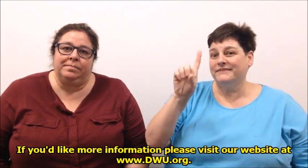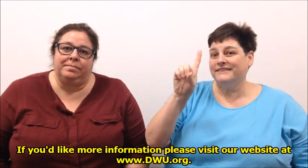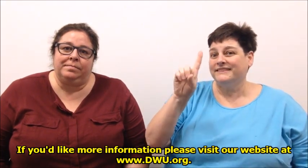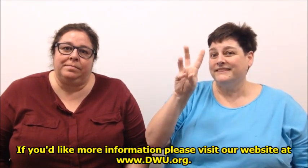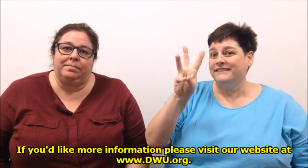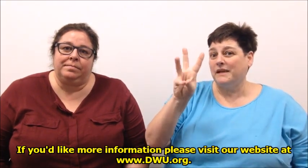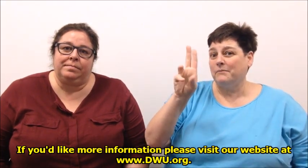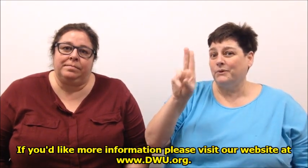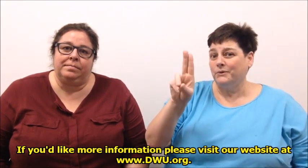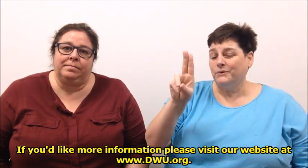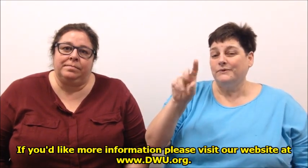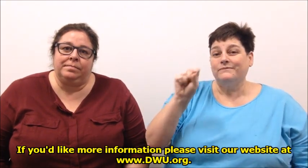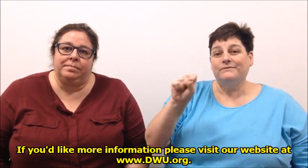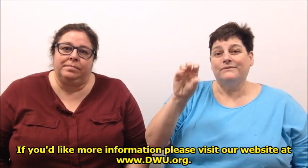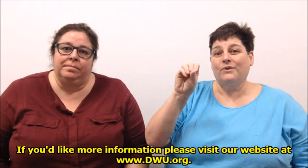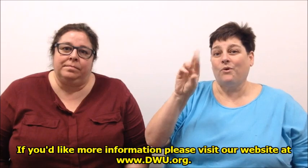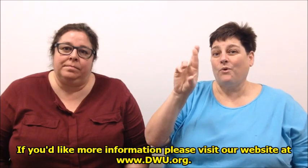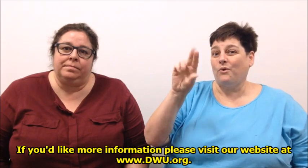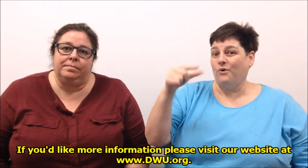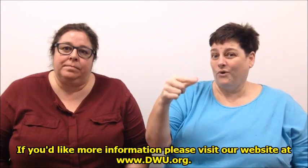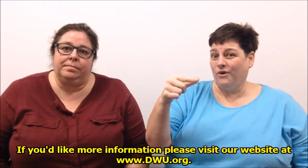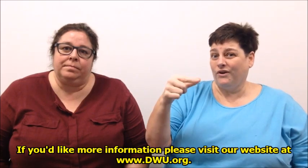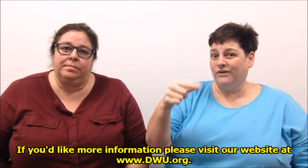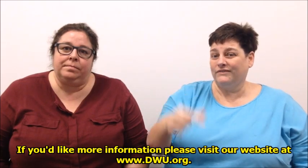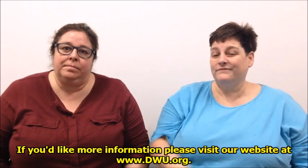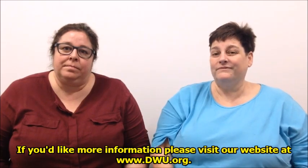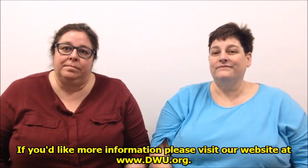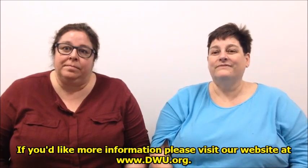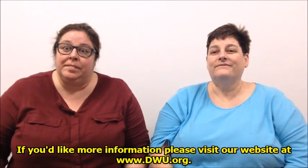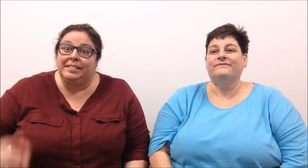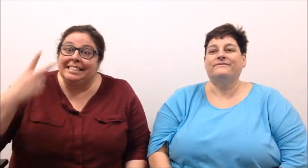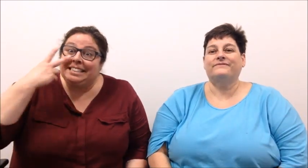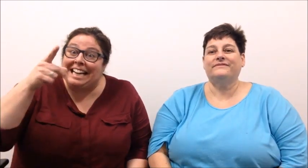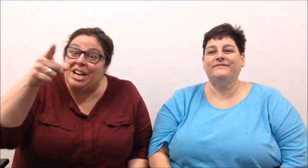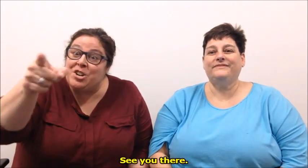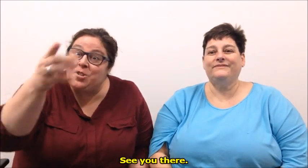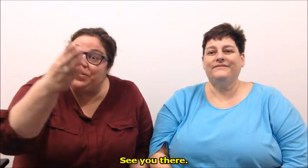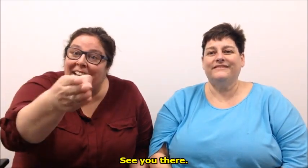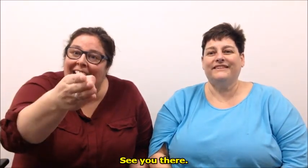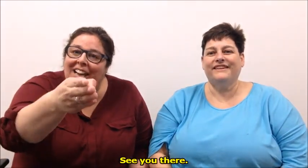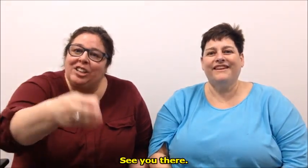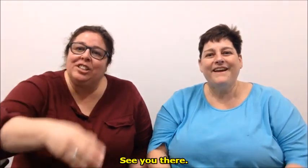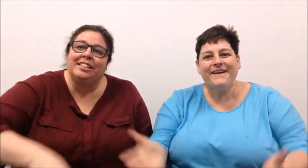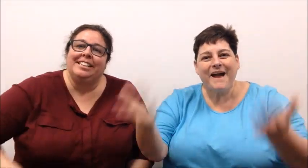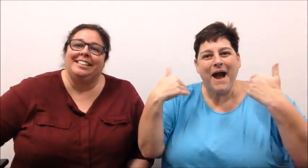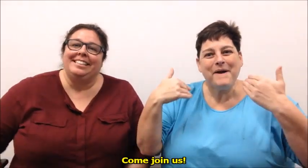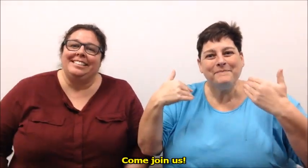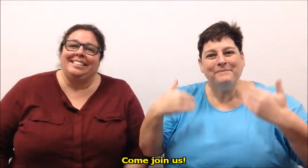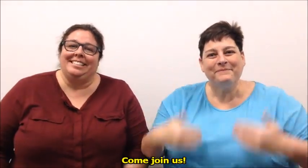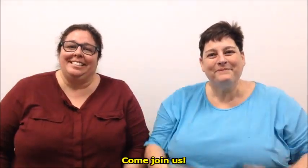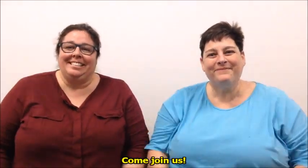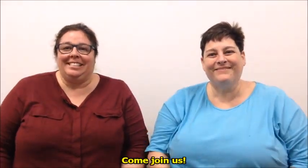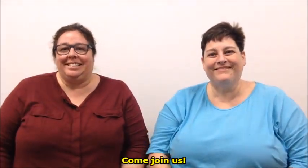.dwu.org. See you there! Come join us!